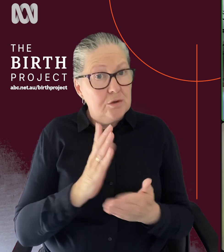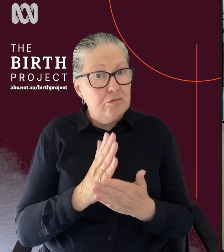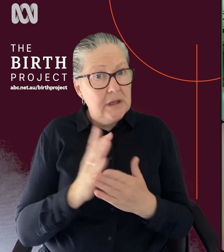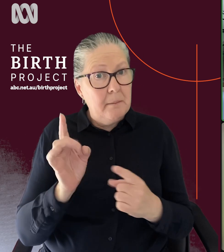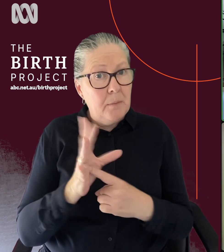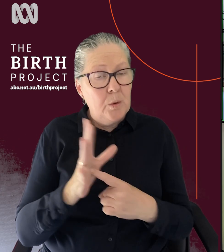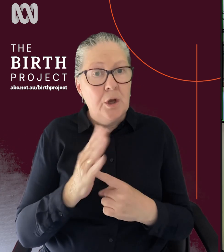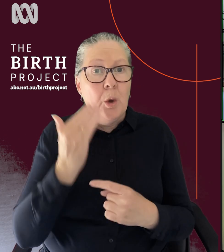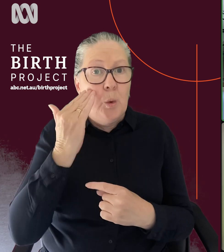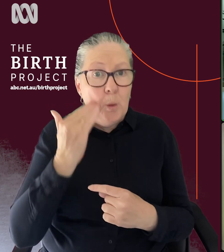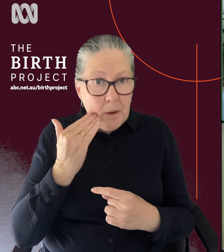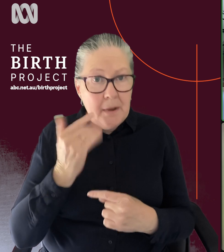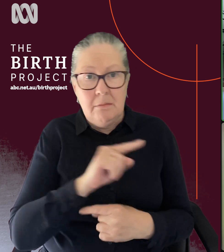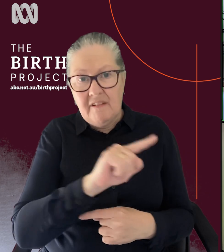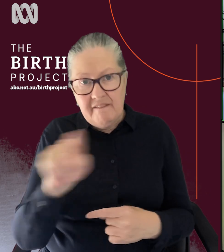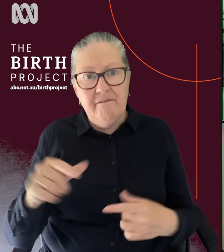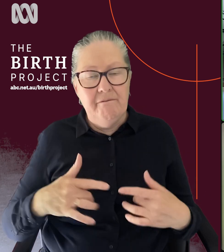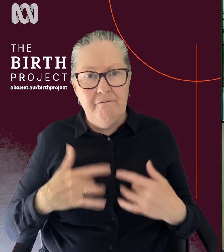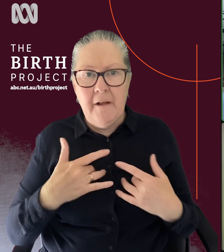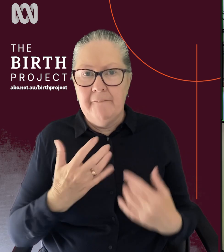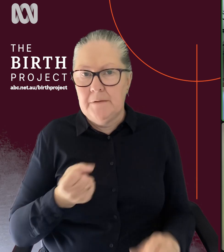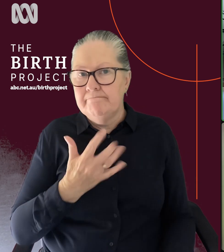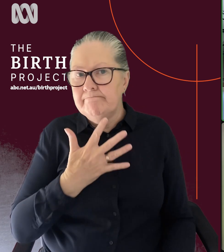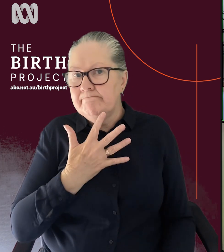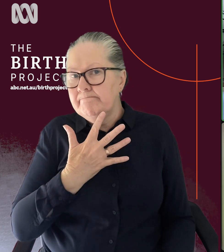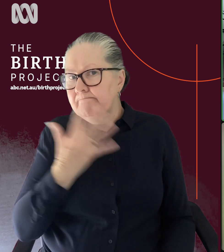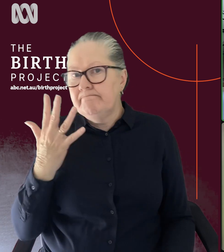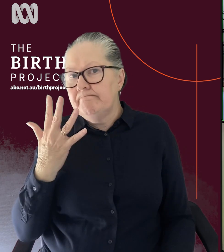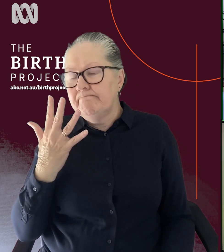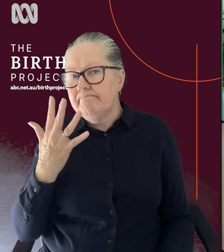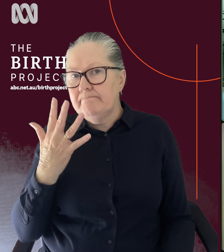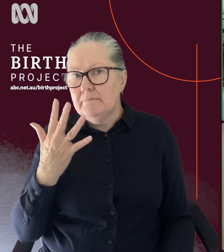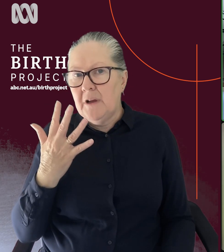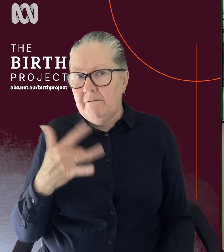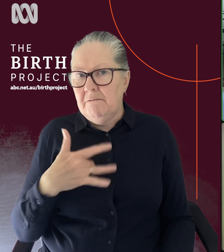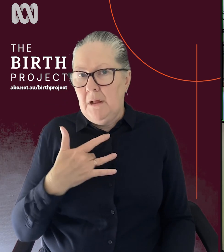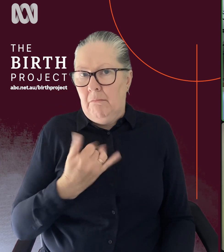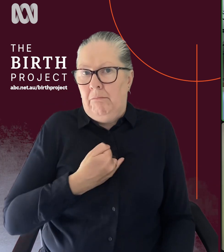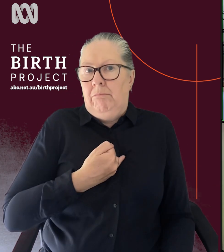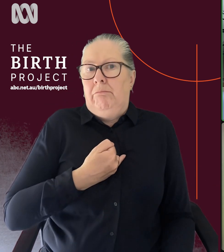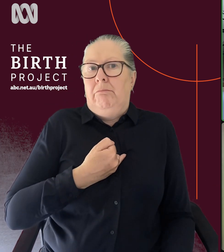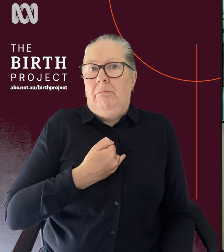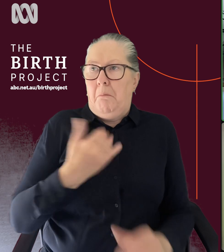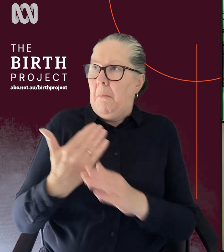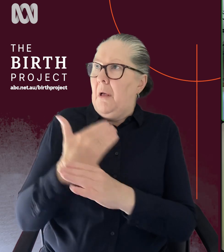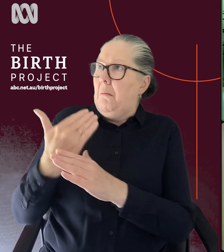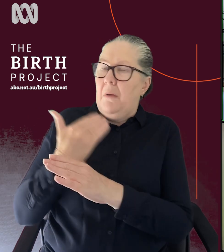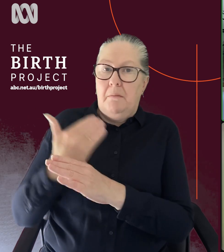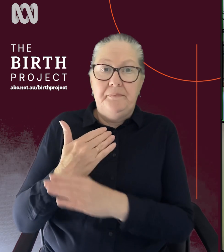is to note that women are feeling a sense of shame and, um, and blame for this. And, and, you know, for example, some